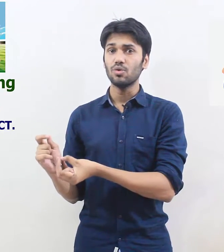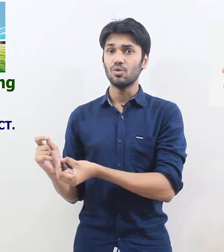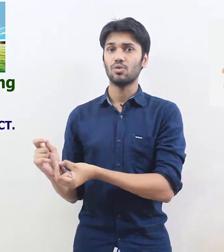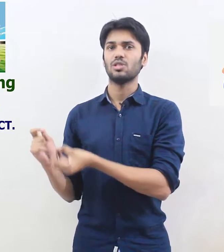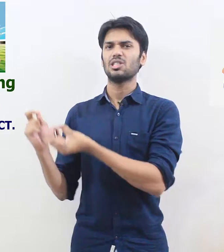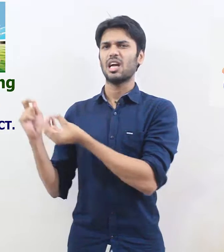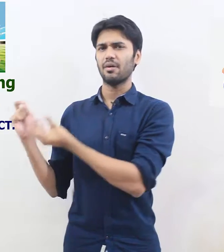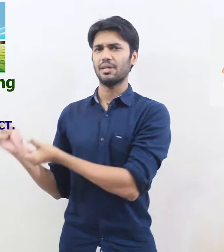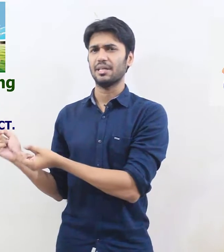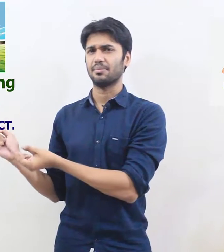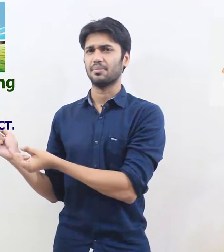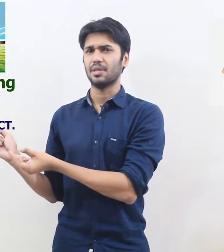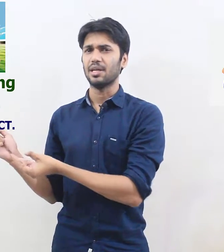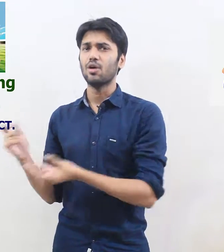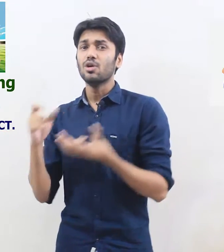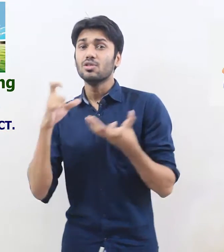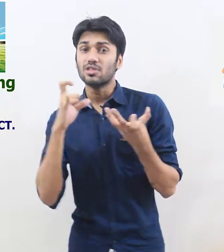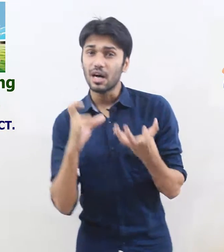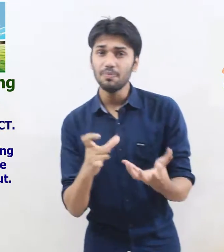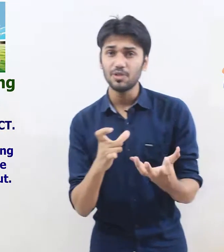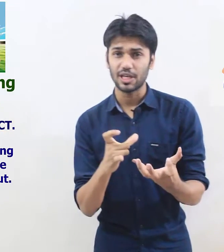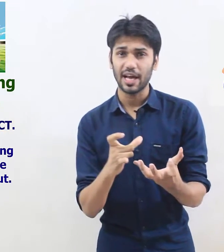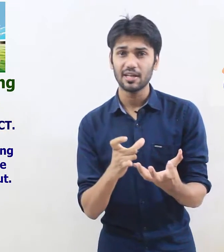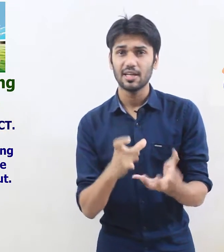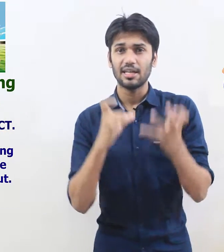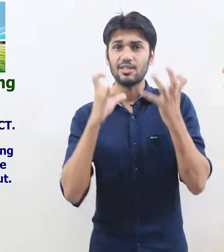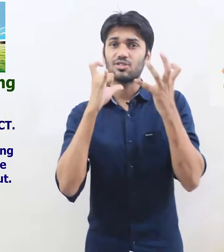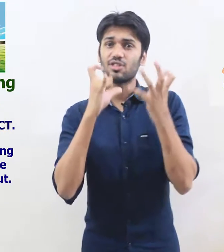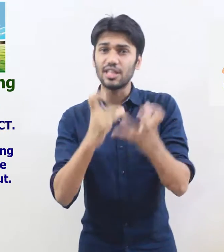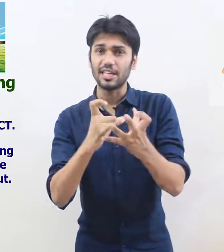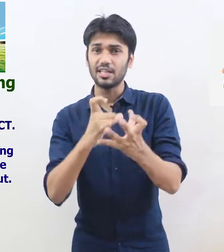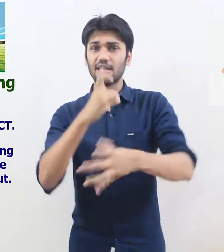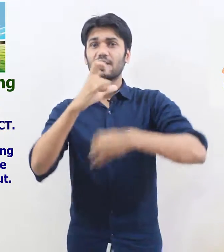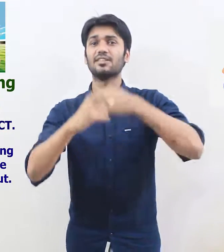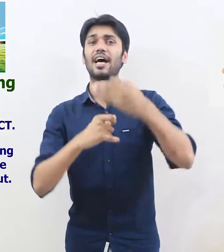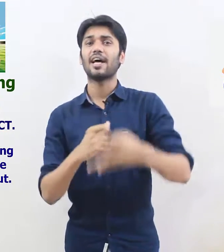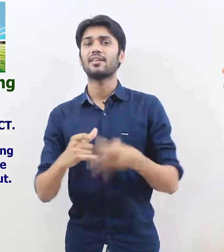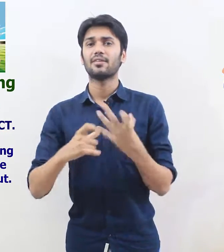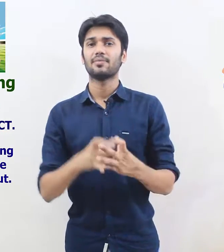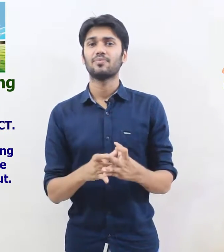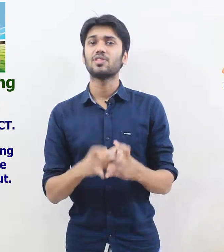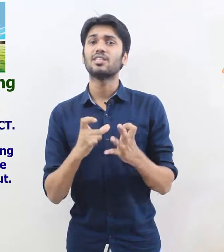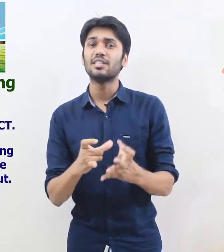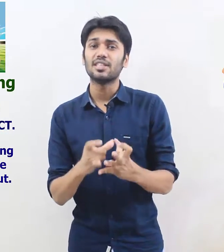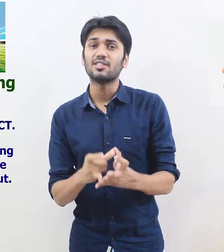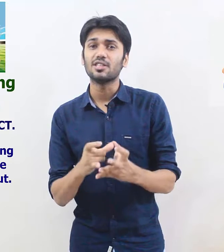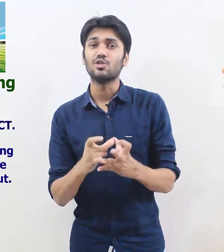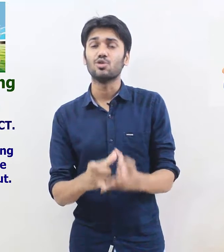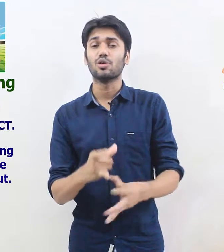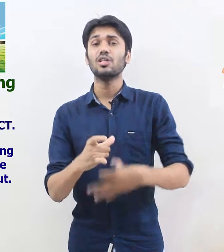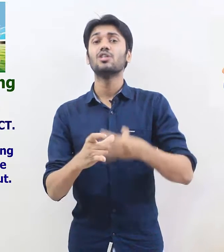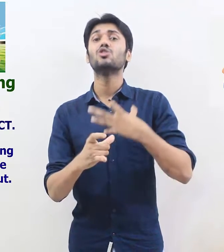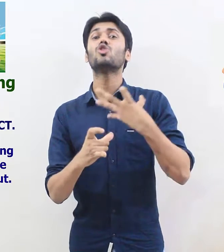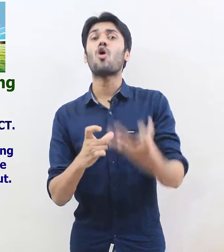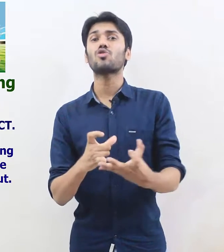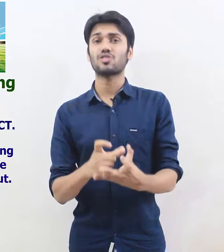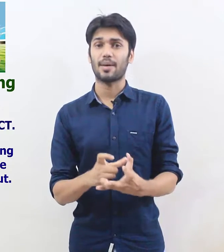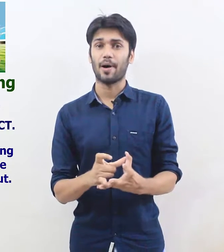Karim now subject is the thing that the sentence usually talks